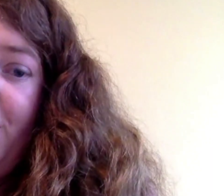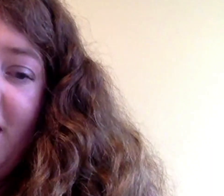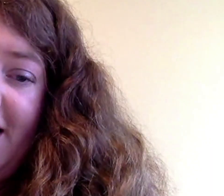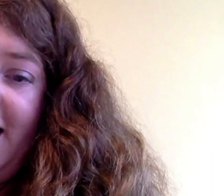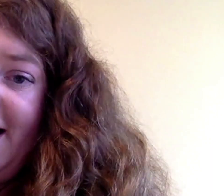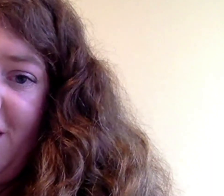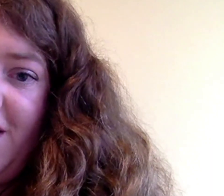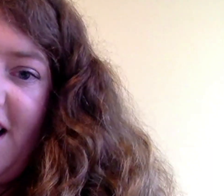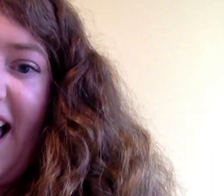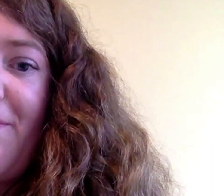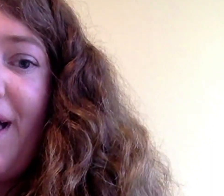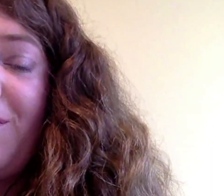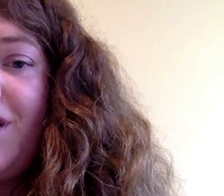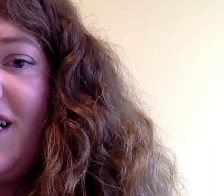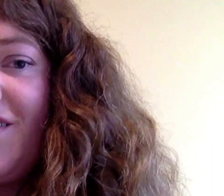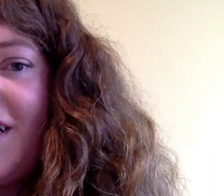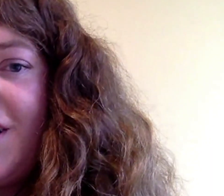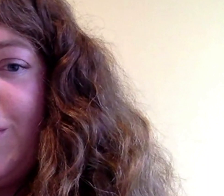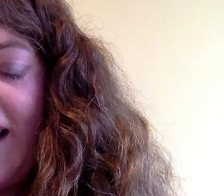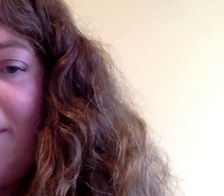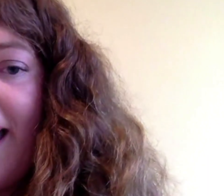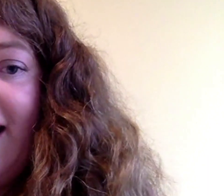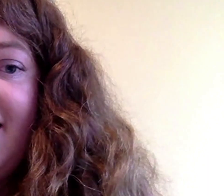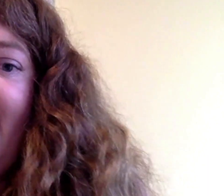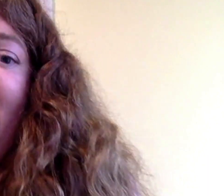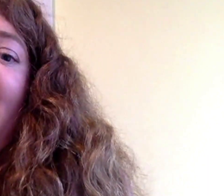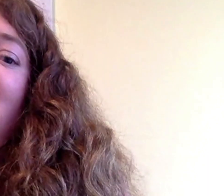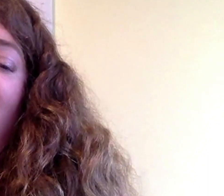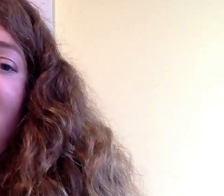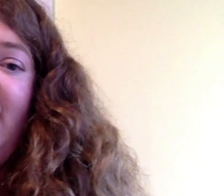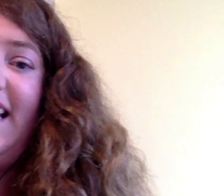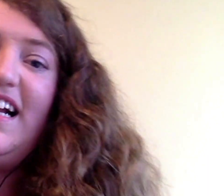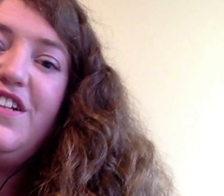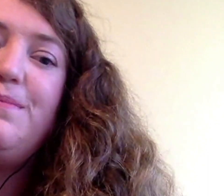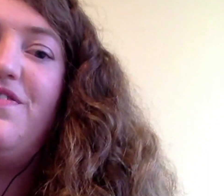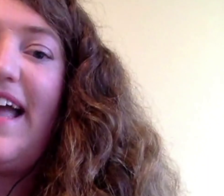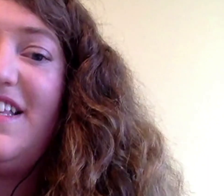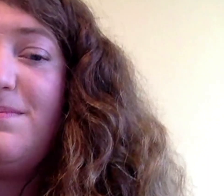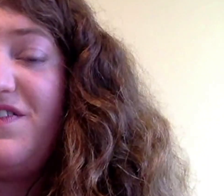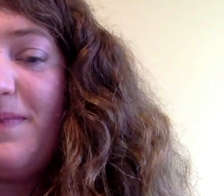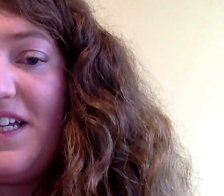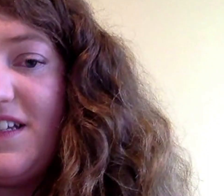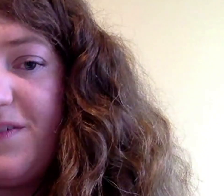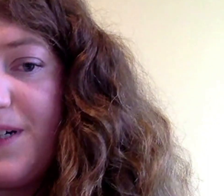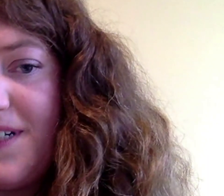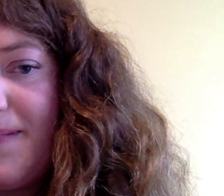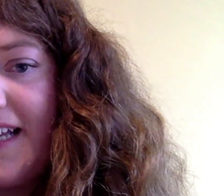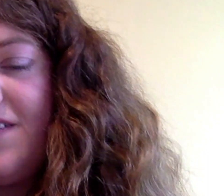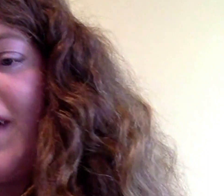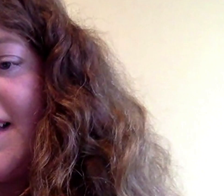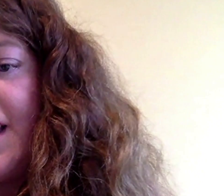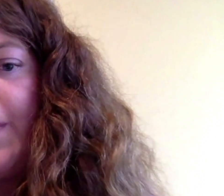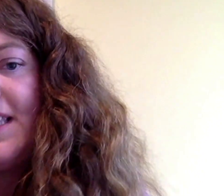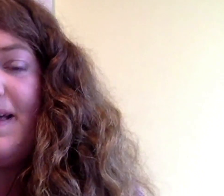to dig deeper into these issues, I'm going to turn first to our panellist Catalina de Van de Aguilar to provide some information from her